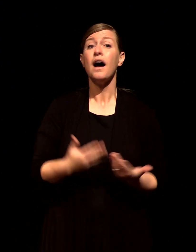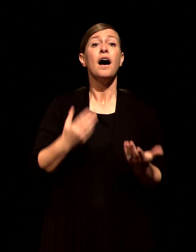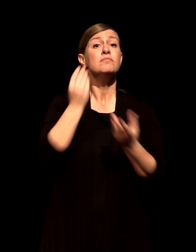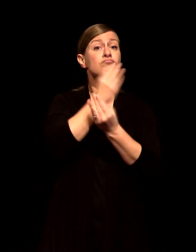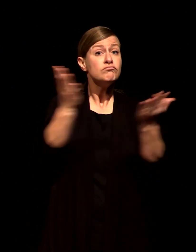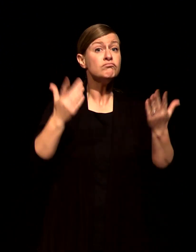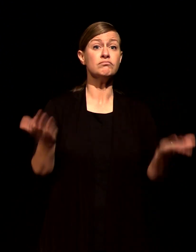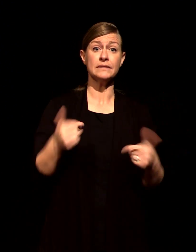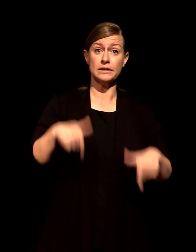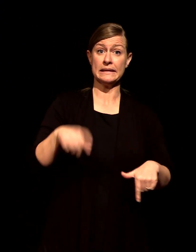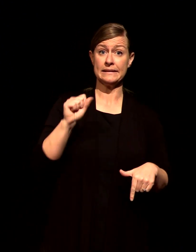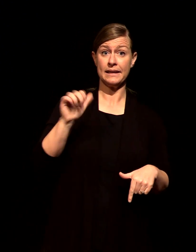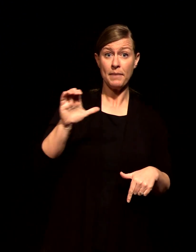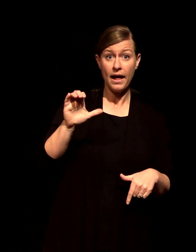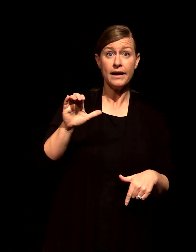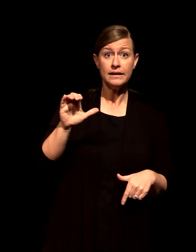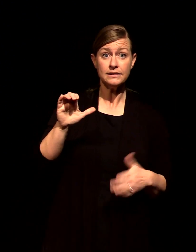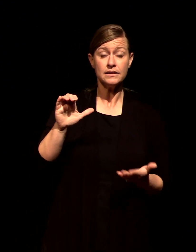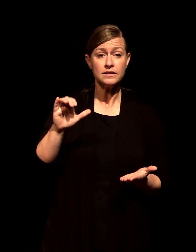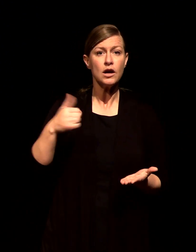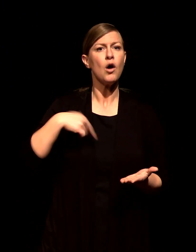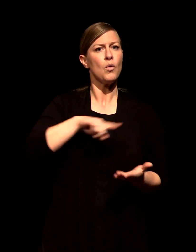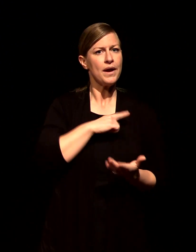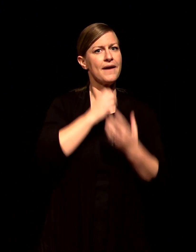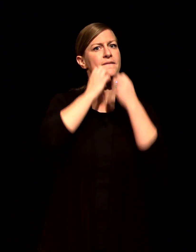we value life with Jesus